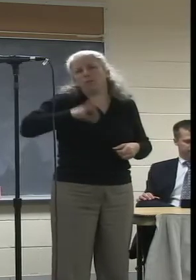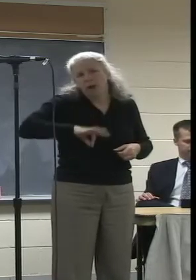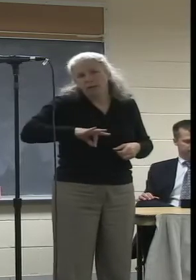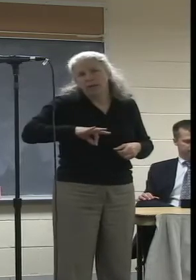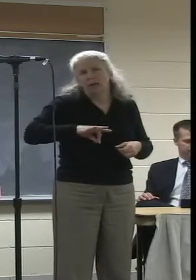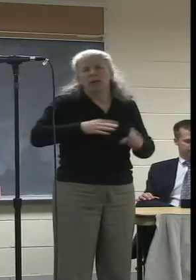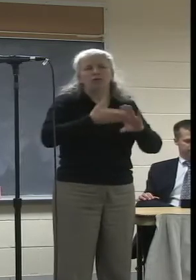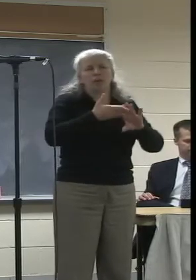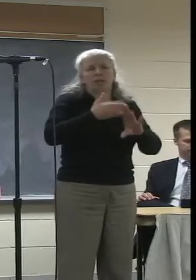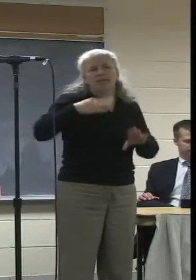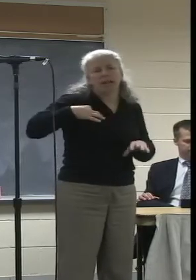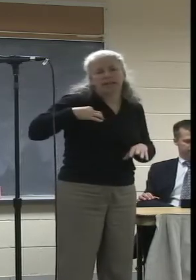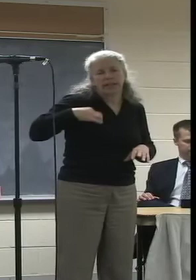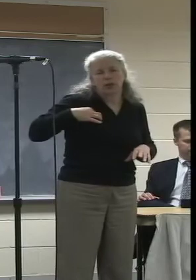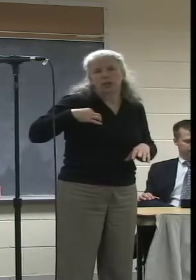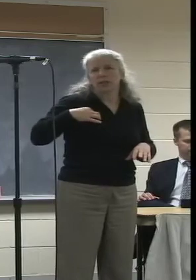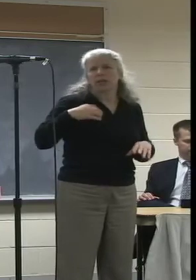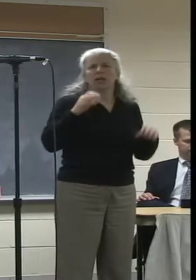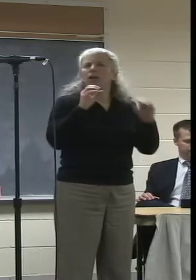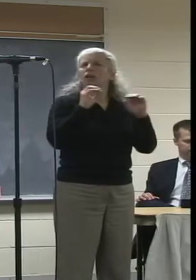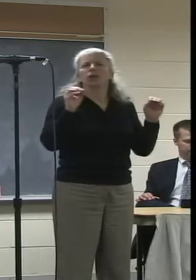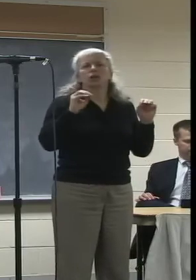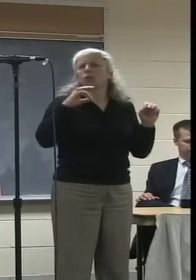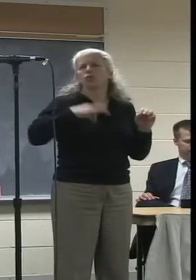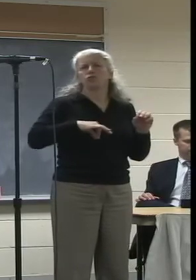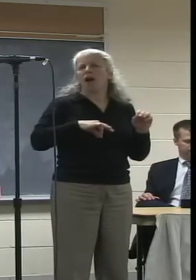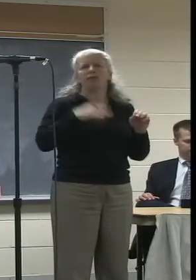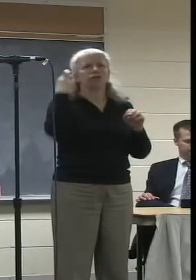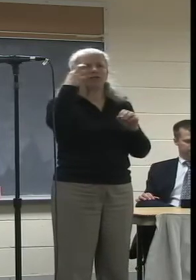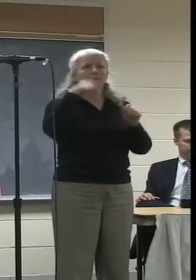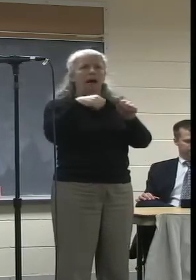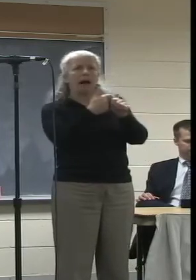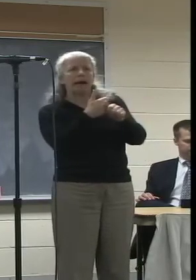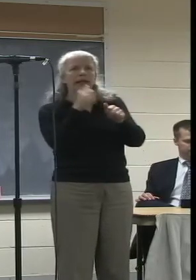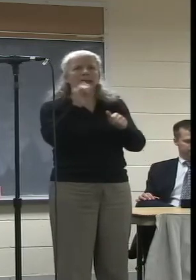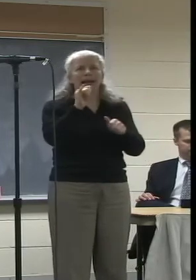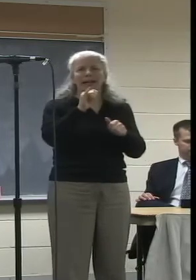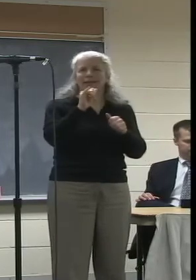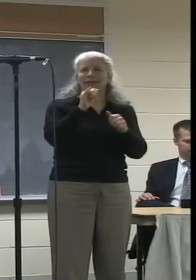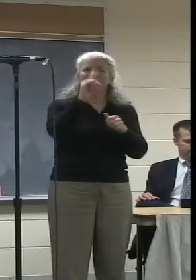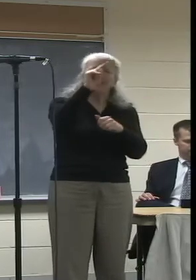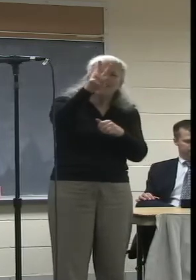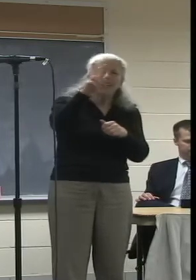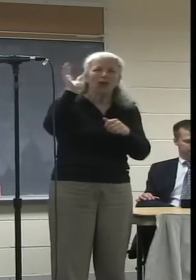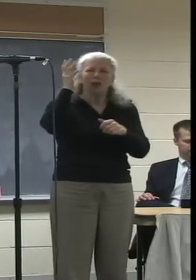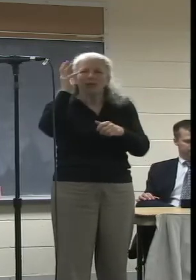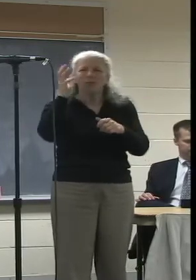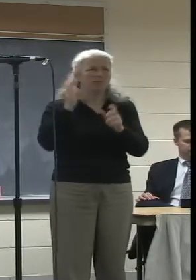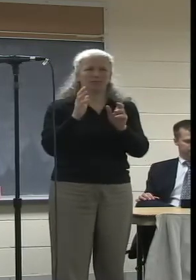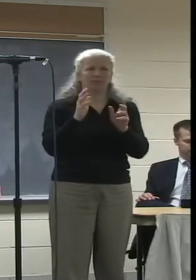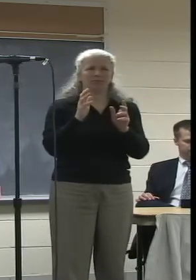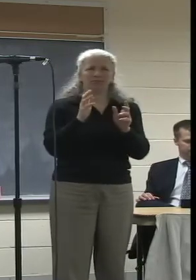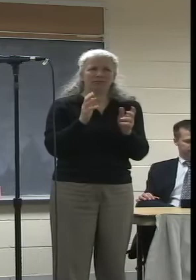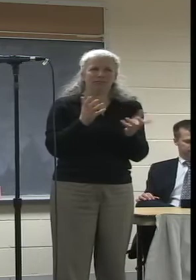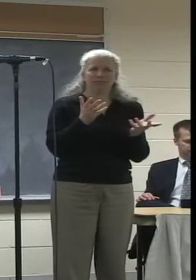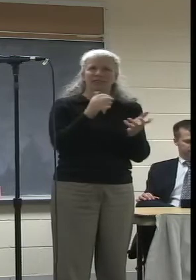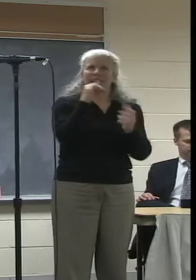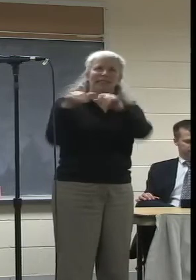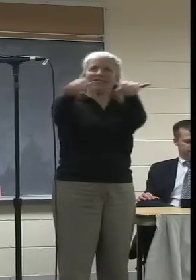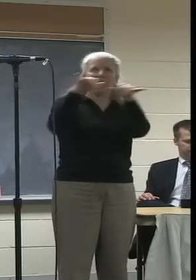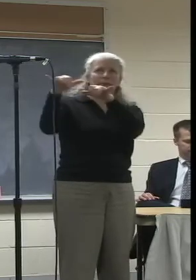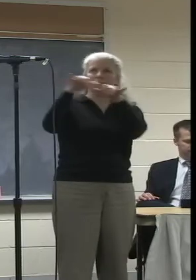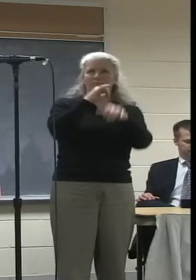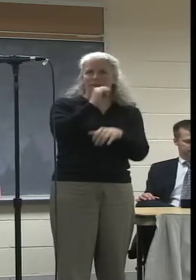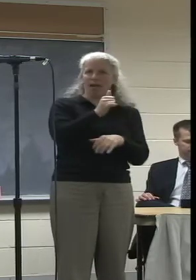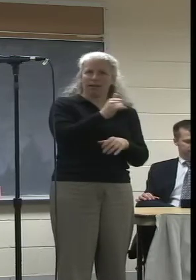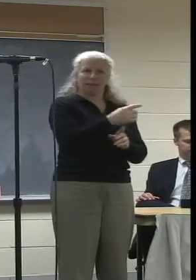volunteers, there is not a profit motive like mass media, it's not homogenized, but it also is